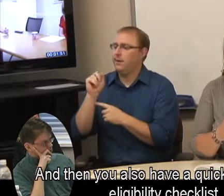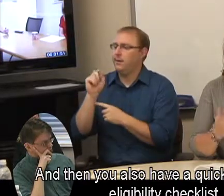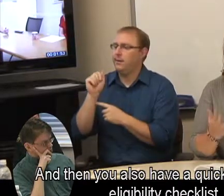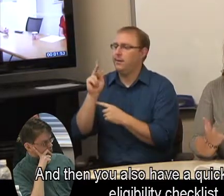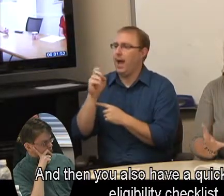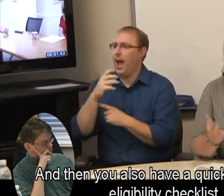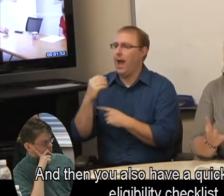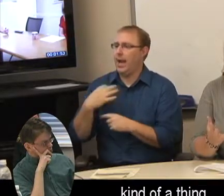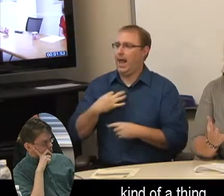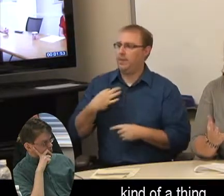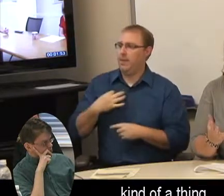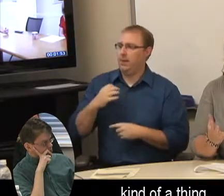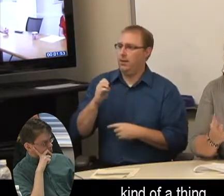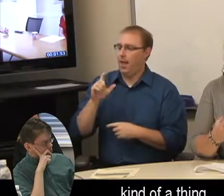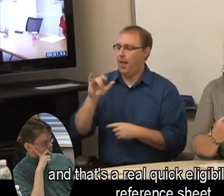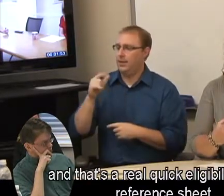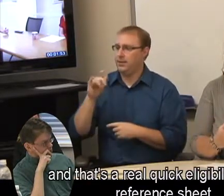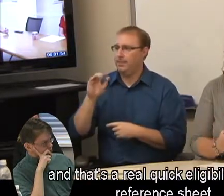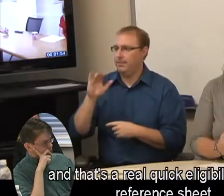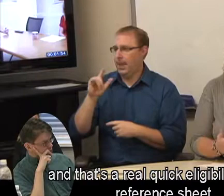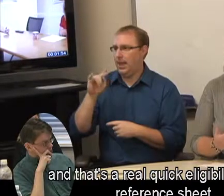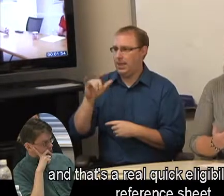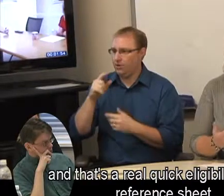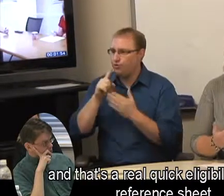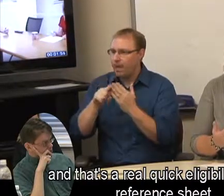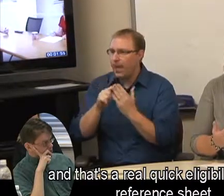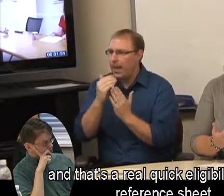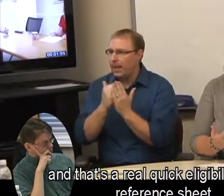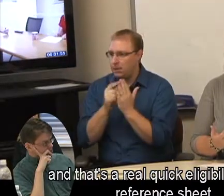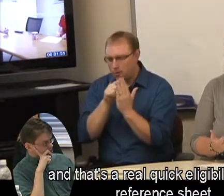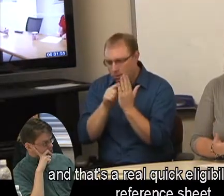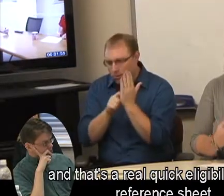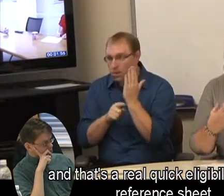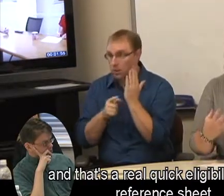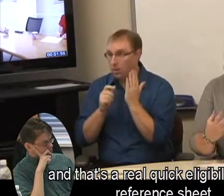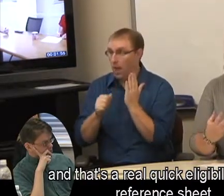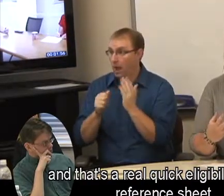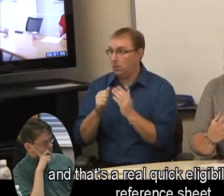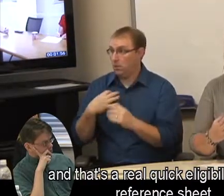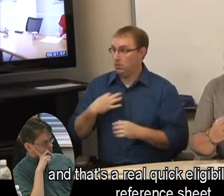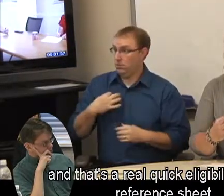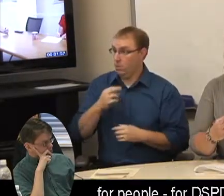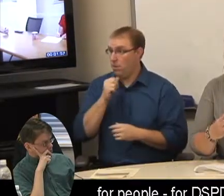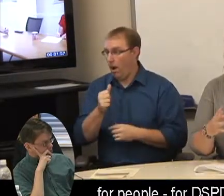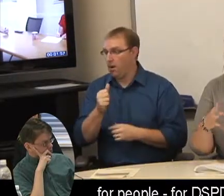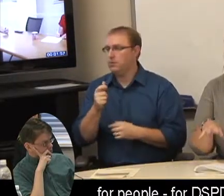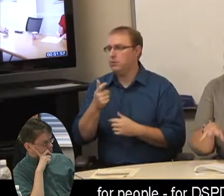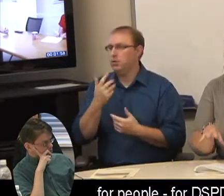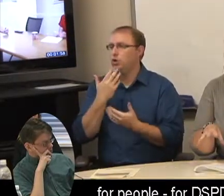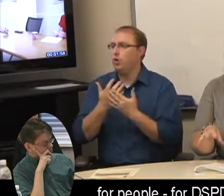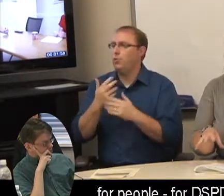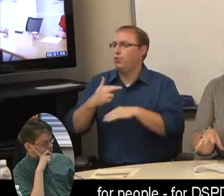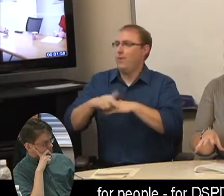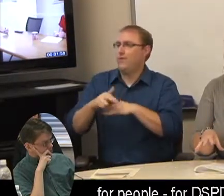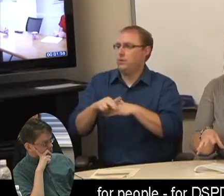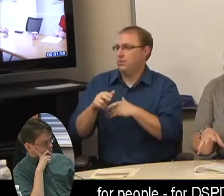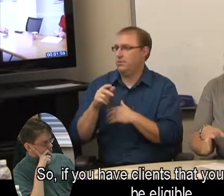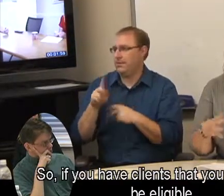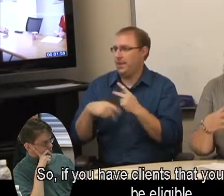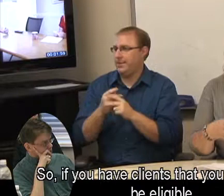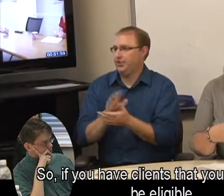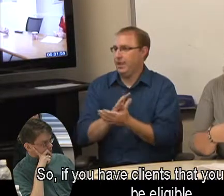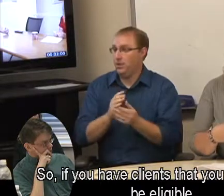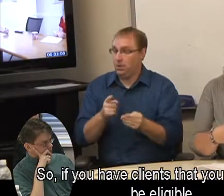checklist kind of a thing, and that's a real quick eligibility kind of reference sheet for people, for DSPD.